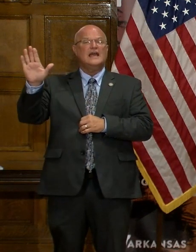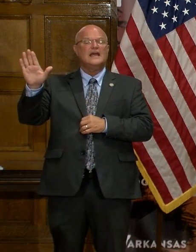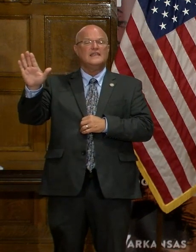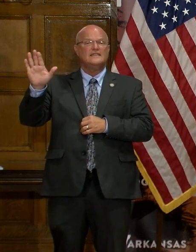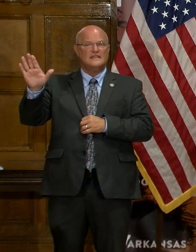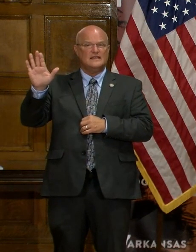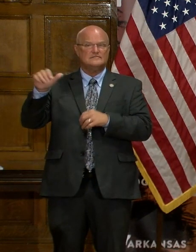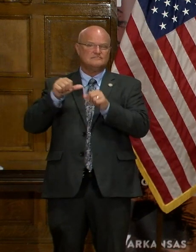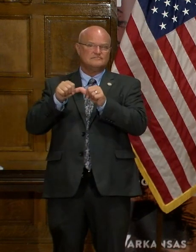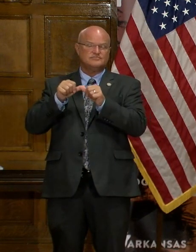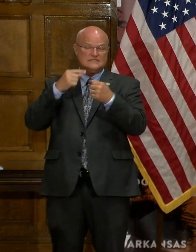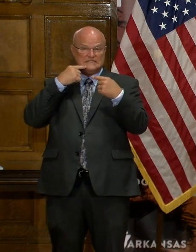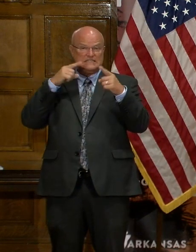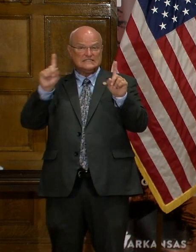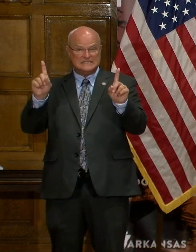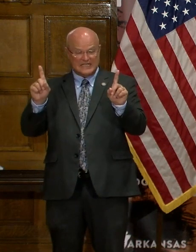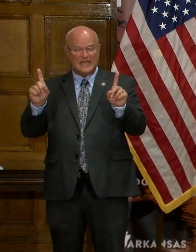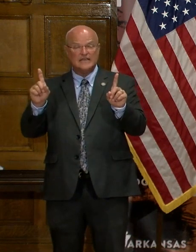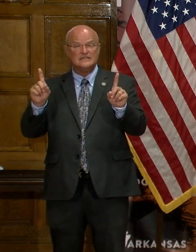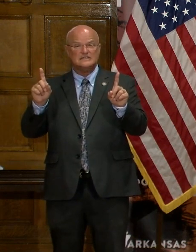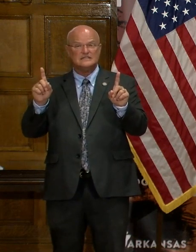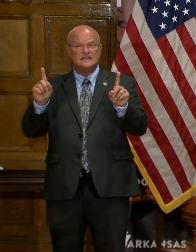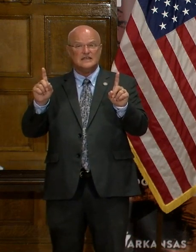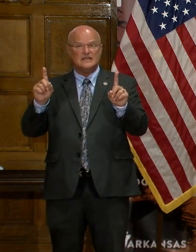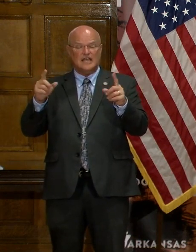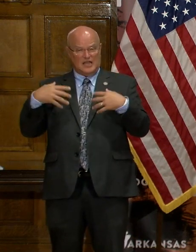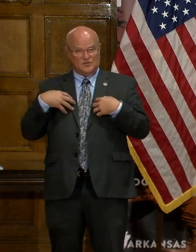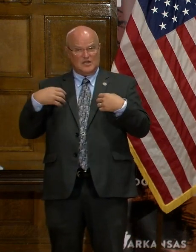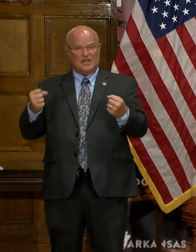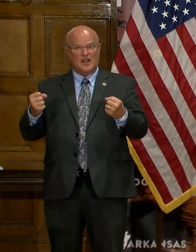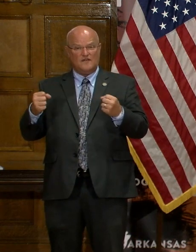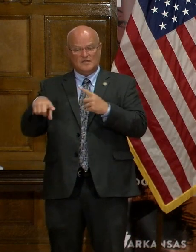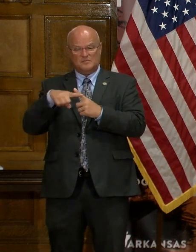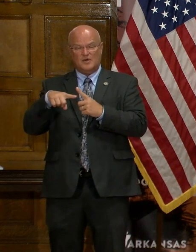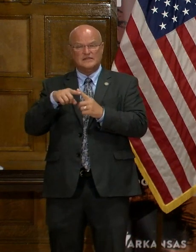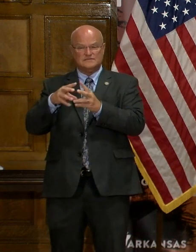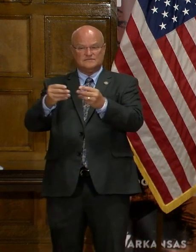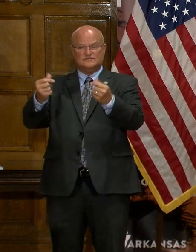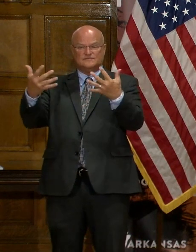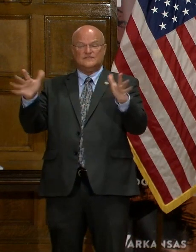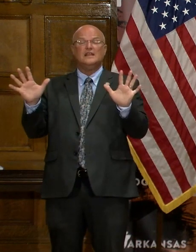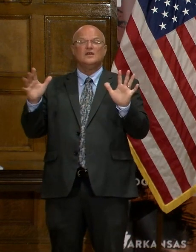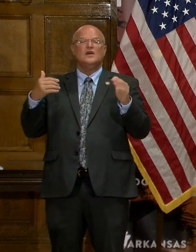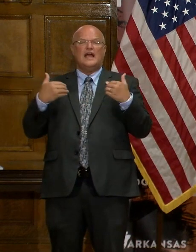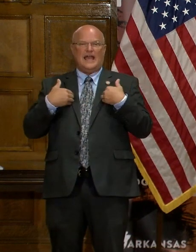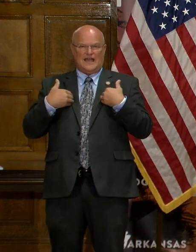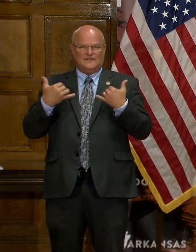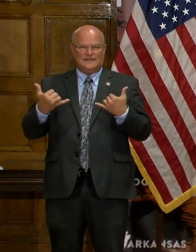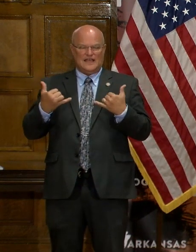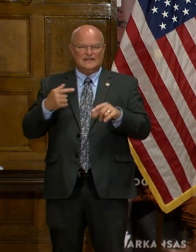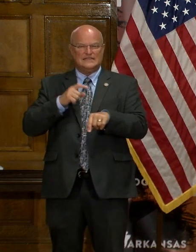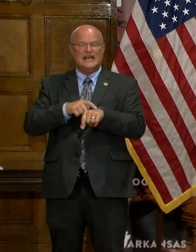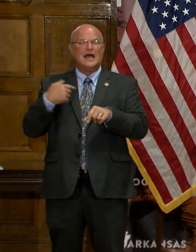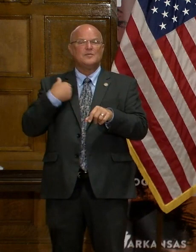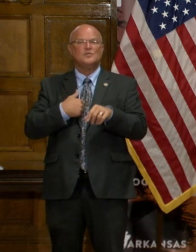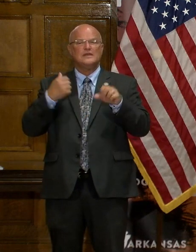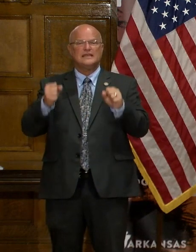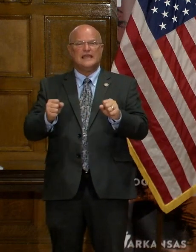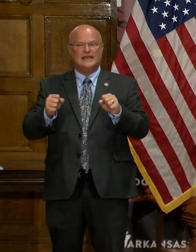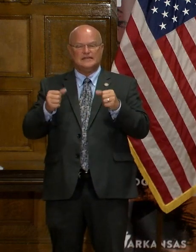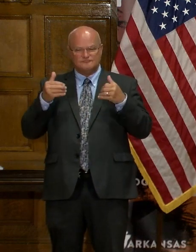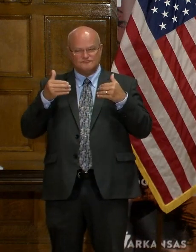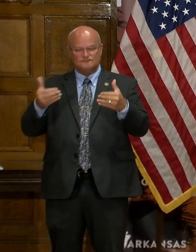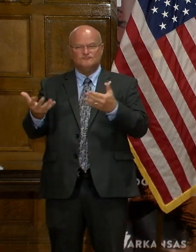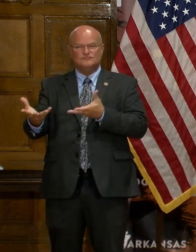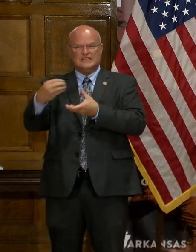success and the recovery of the positive inmates we have there, we are at a point where we can move forward